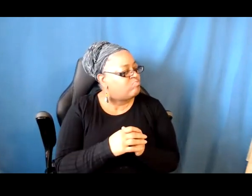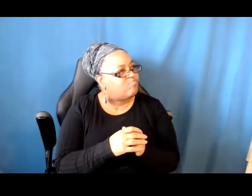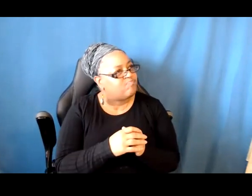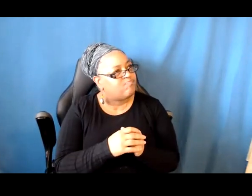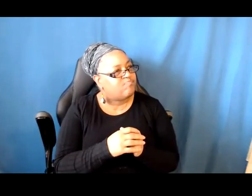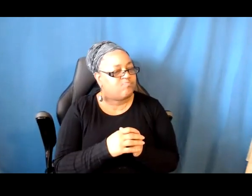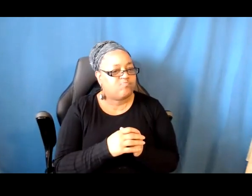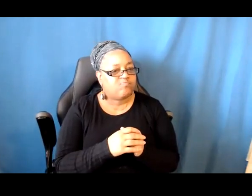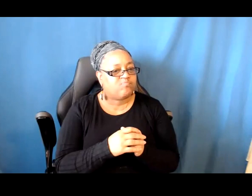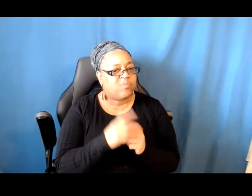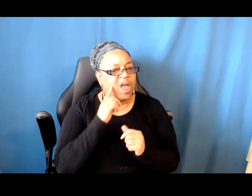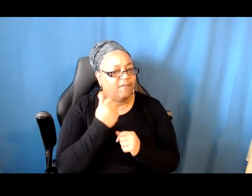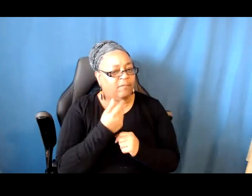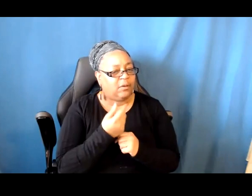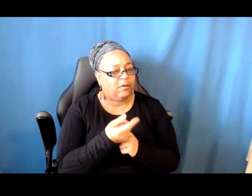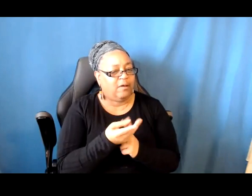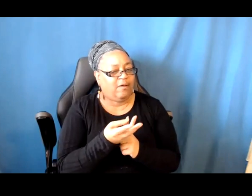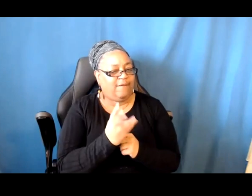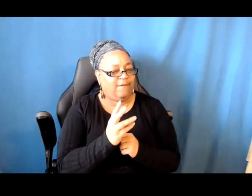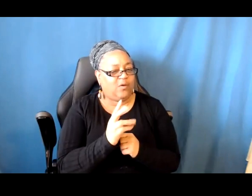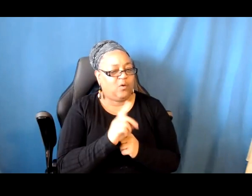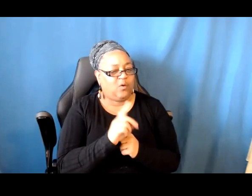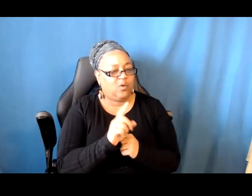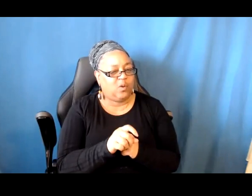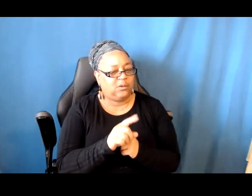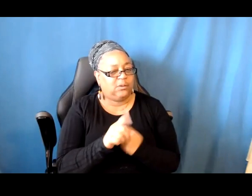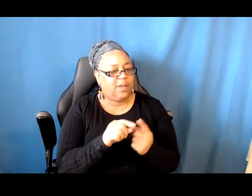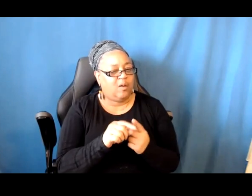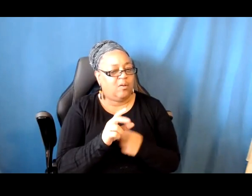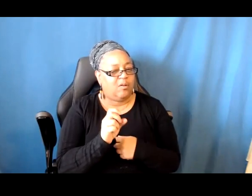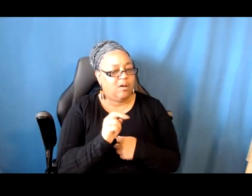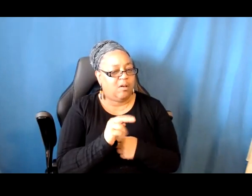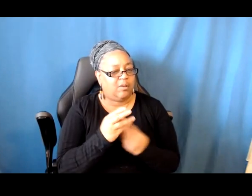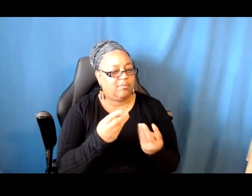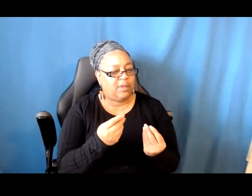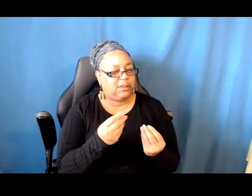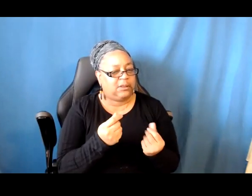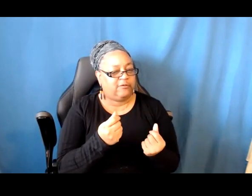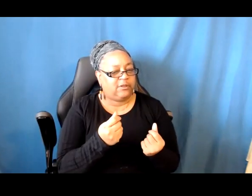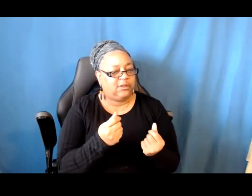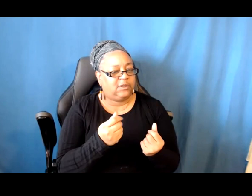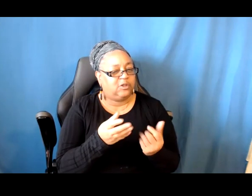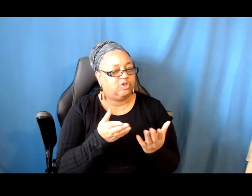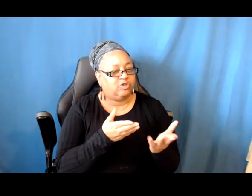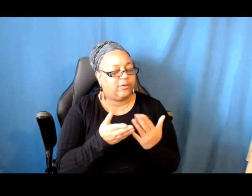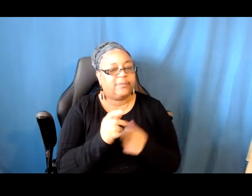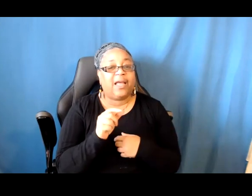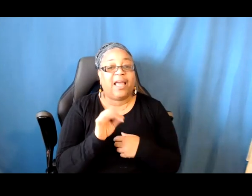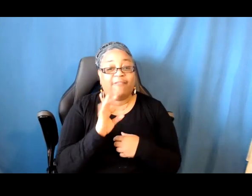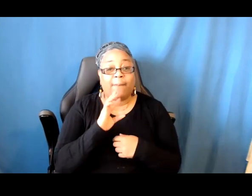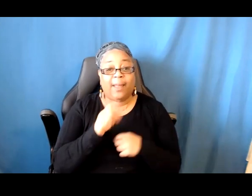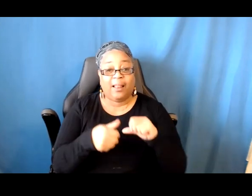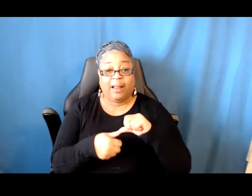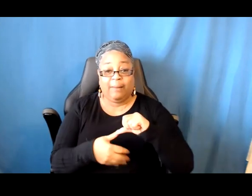So a couple of questions about non-monetary services. Here's a question. If I'm in Latin America, can I